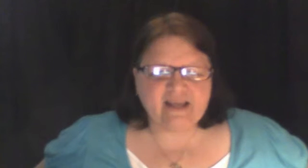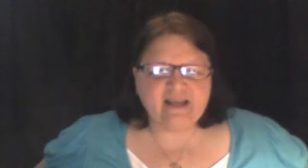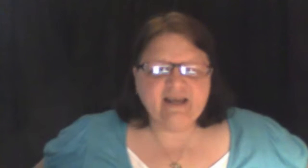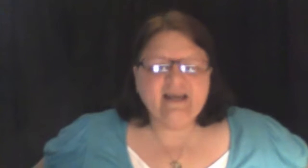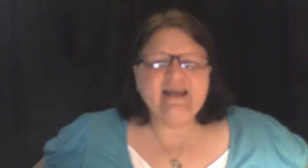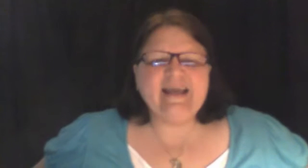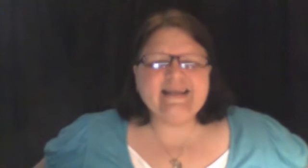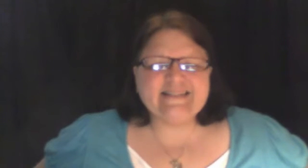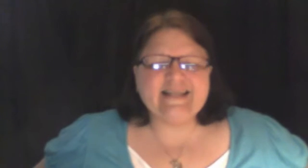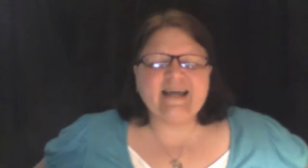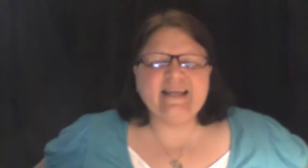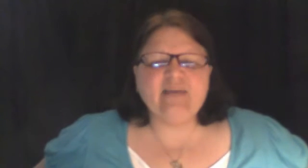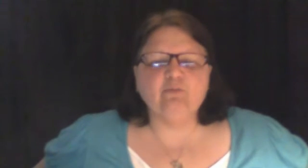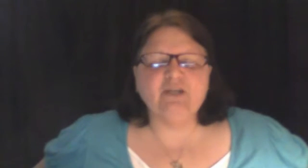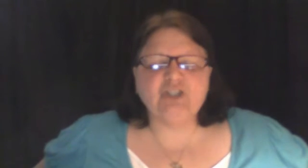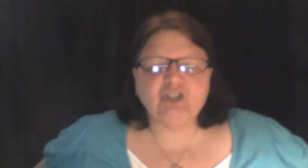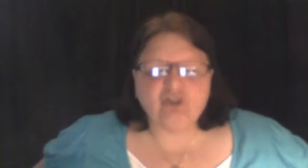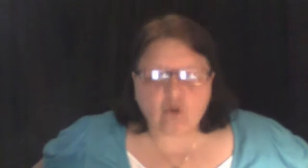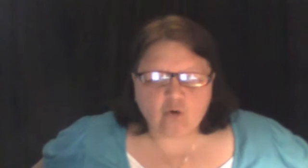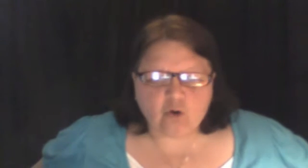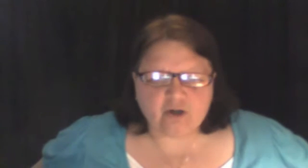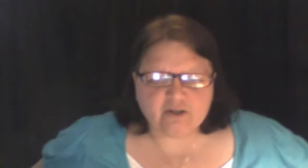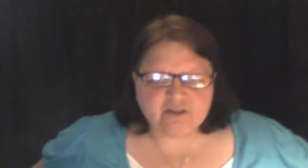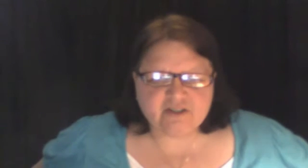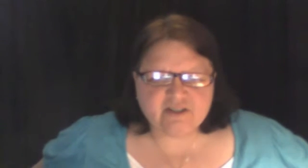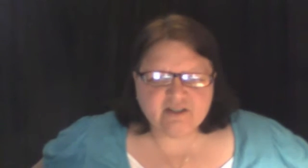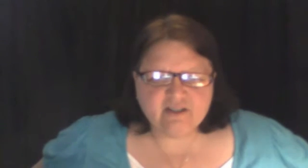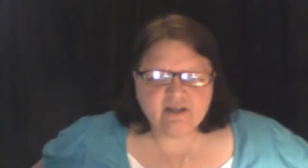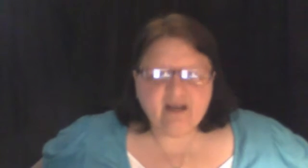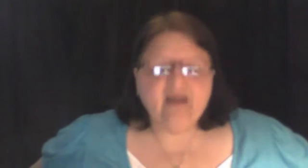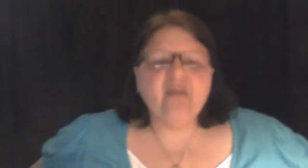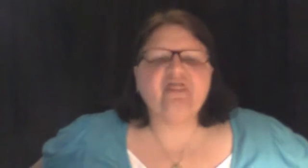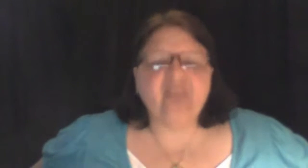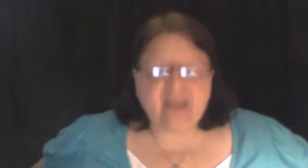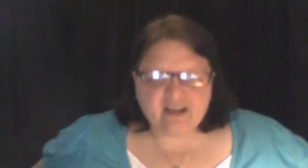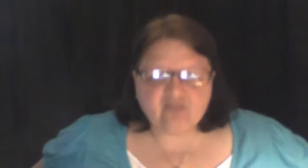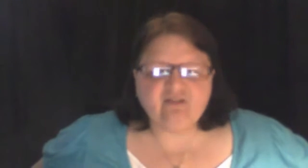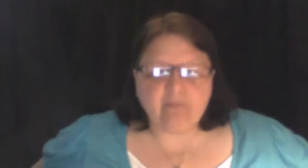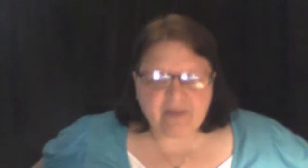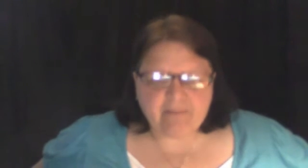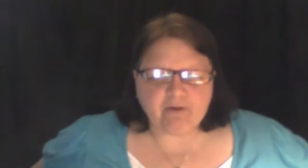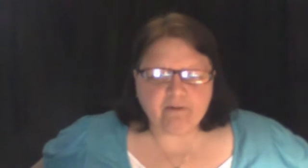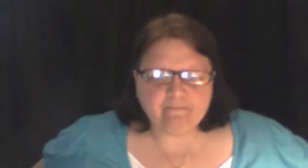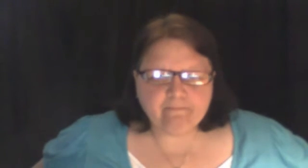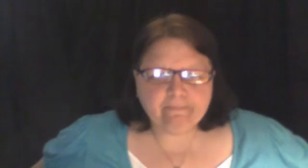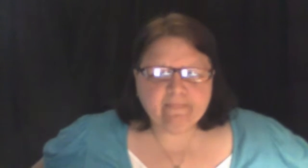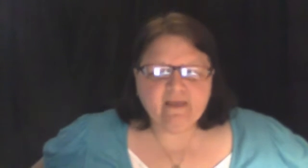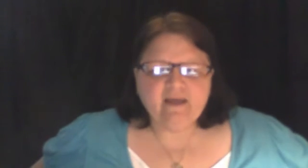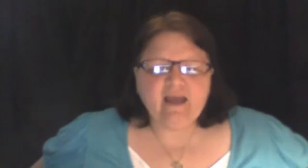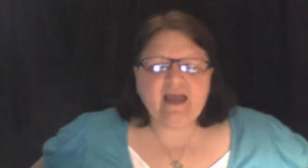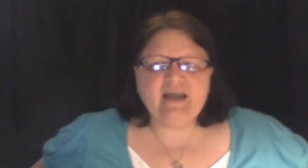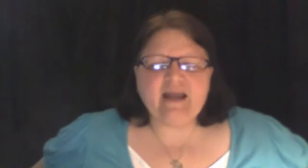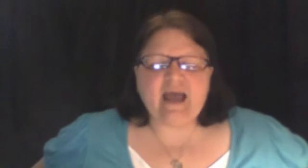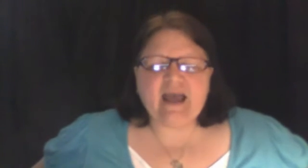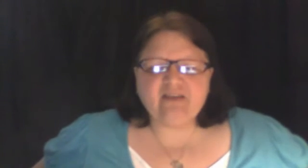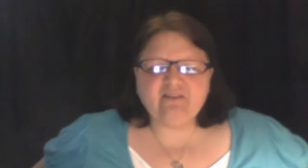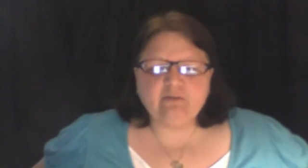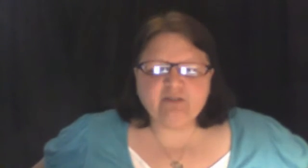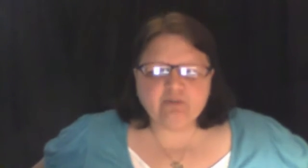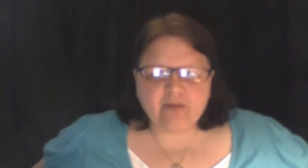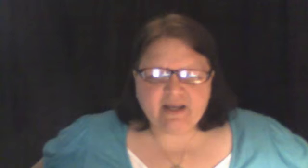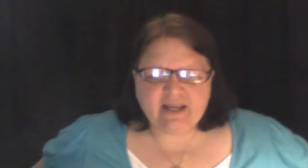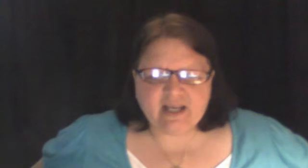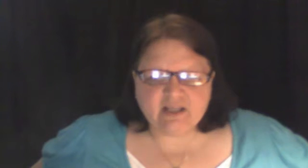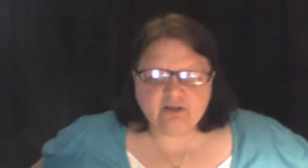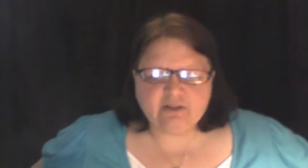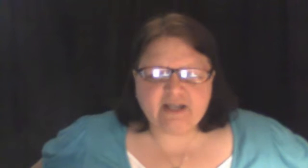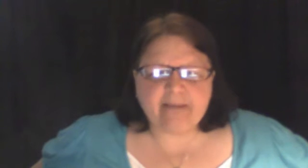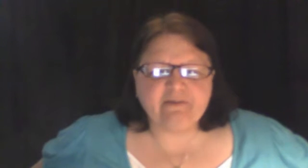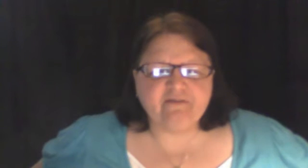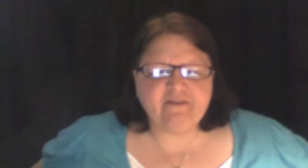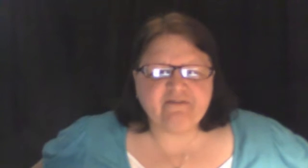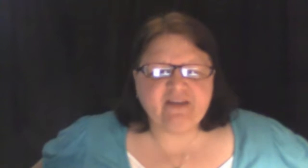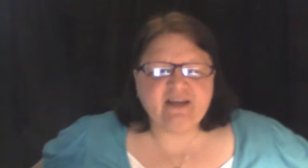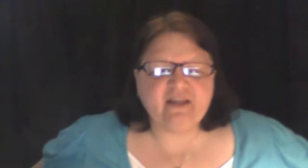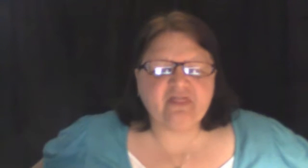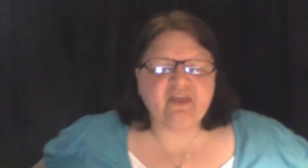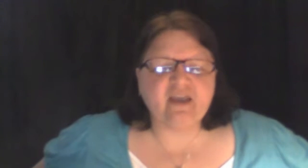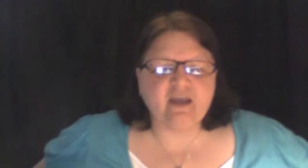is that he restores things to people. And as I was reading in Luke chapter 15 and thinking